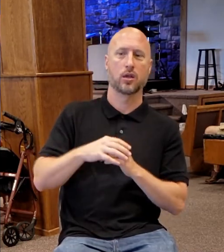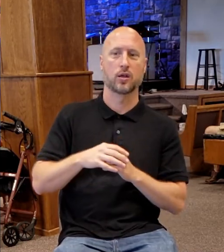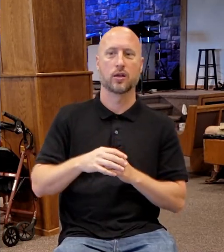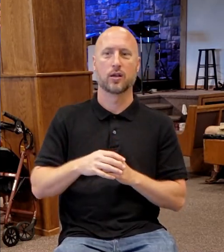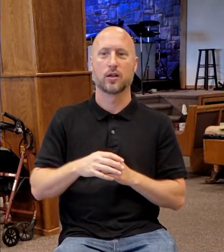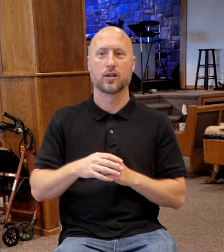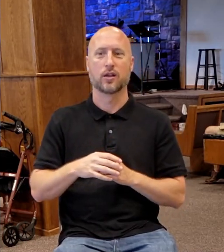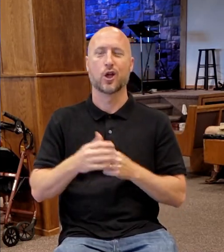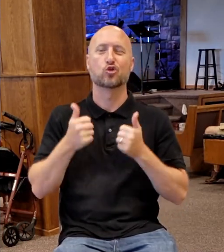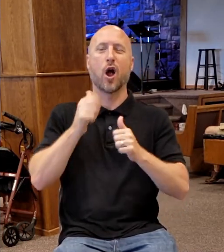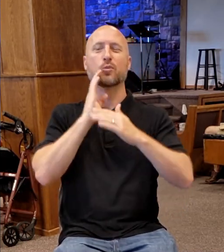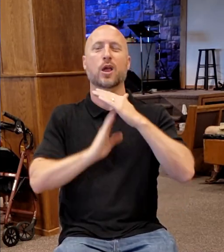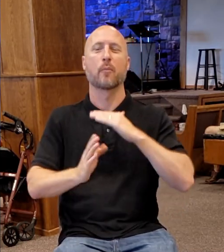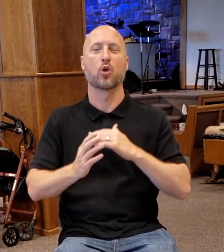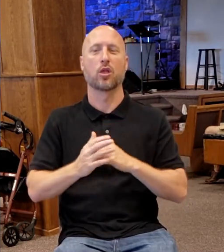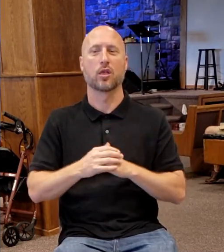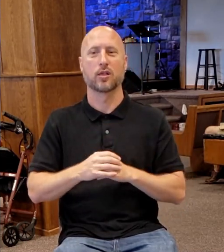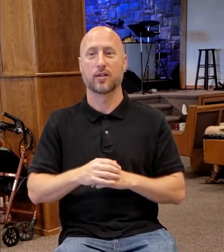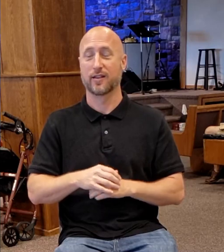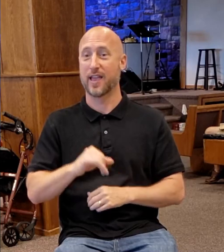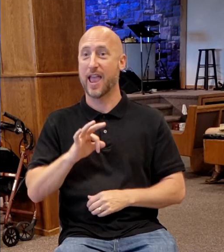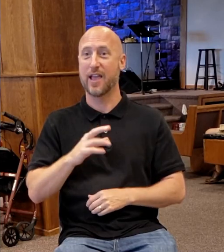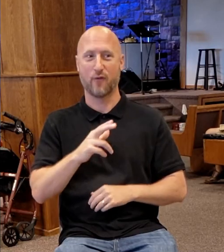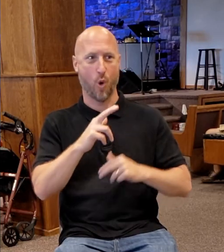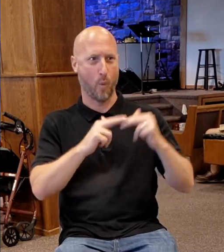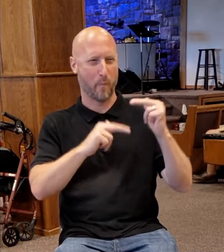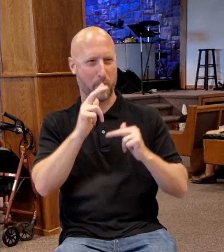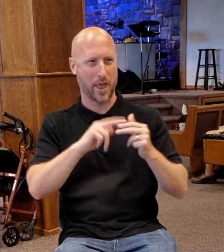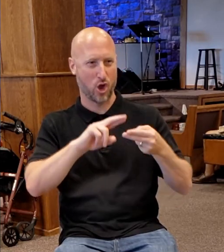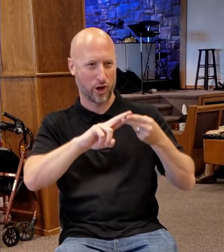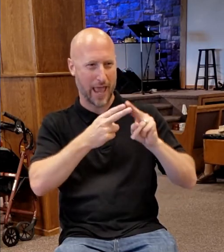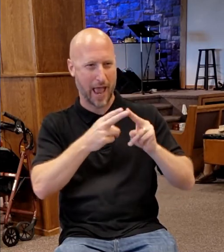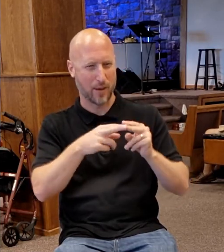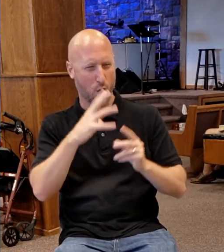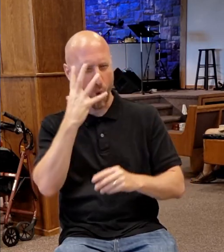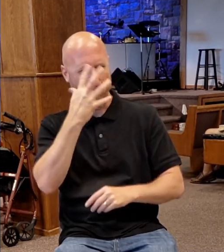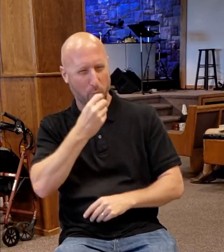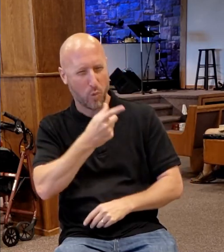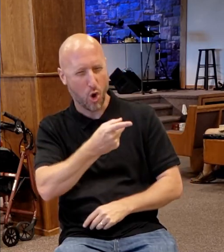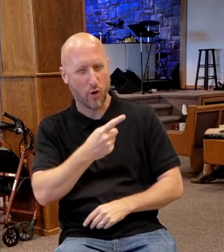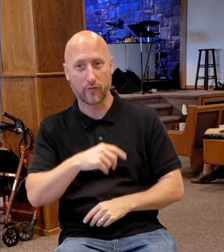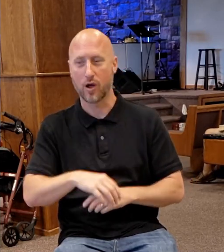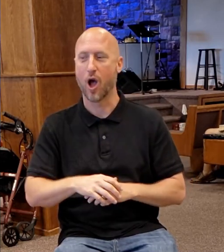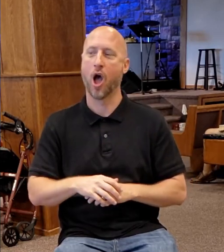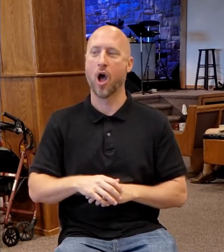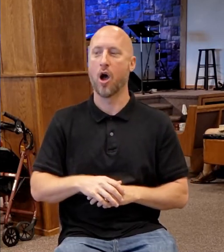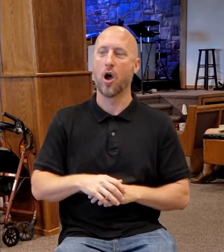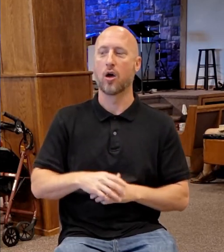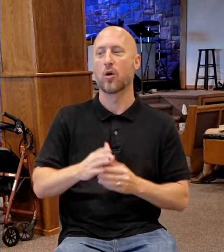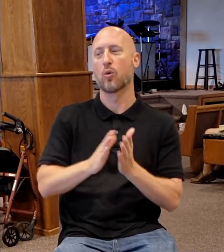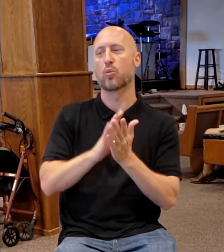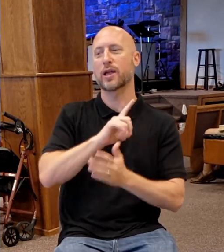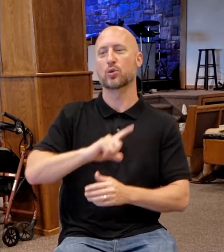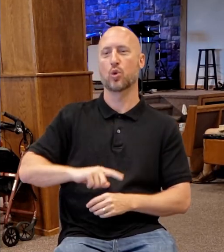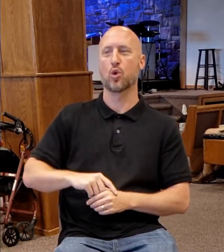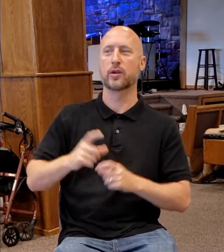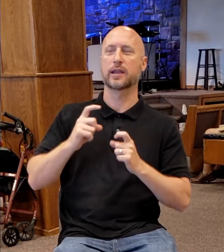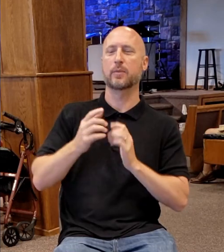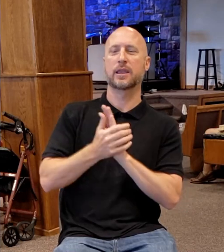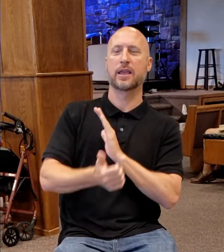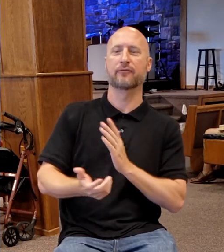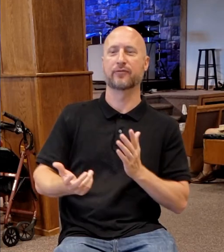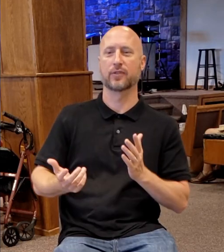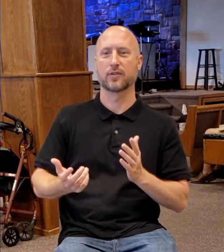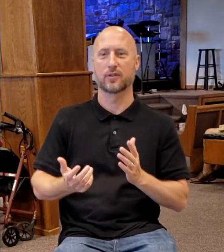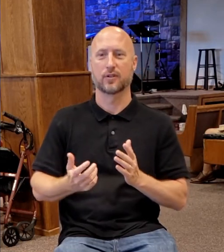cabinet for your living room. Oh, this is beautiful. Oh, well, God gave me the gift to do that. You know, we all kind of appreciate